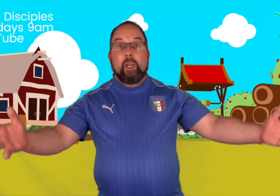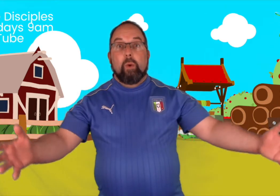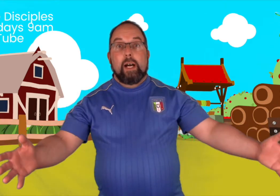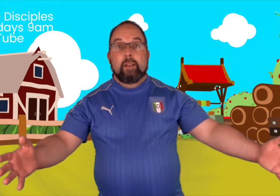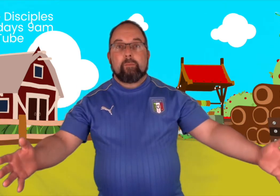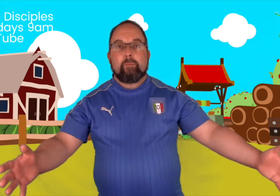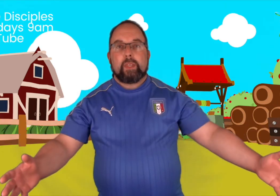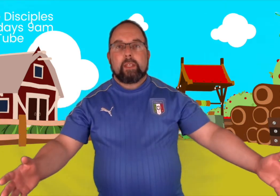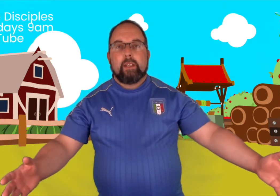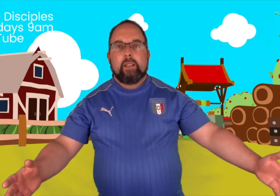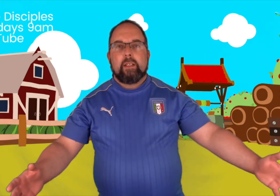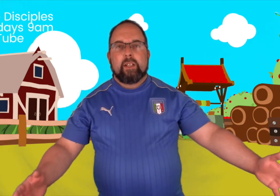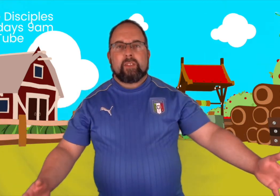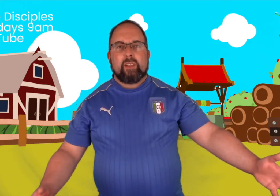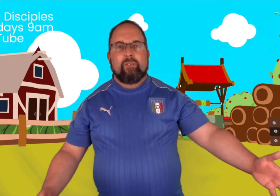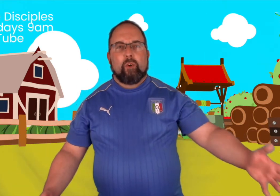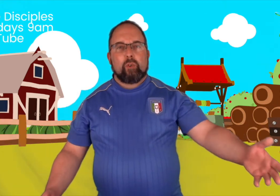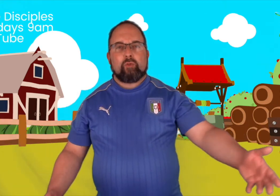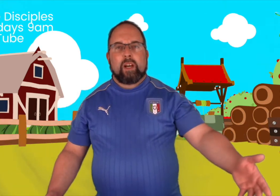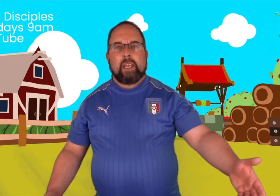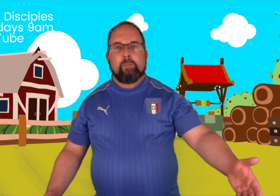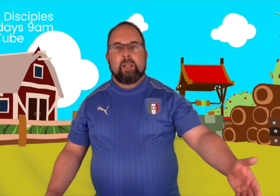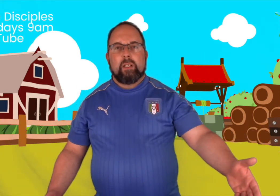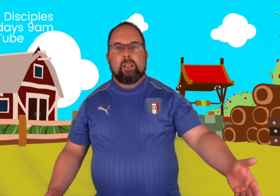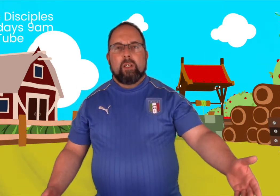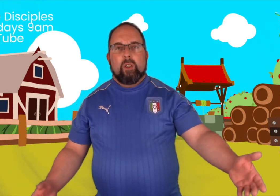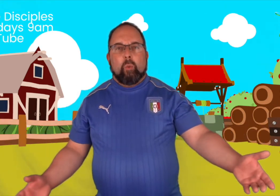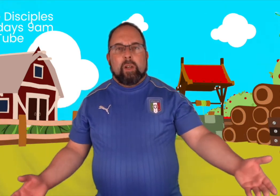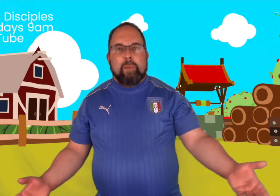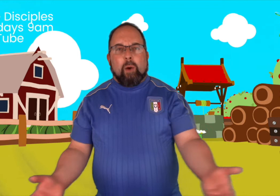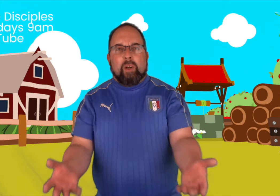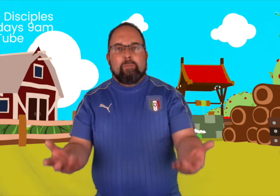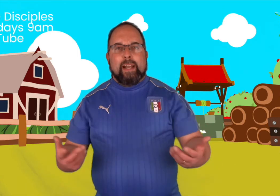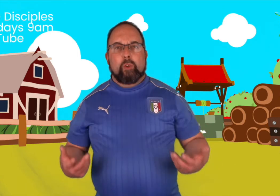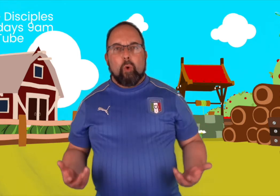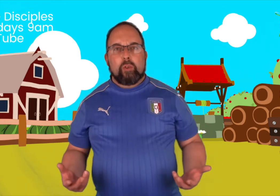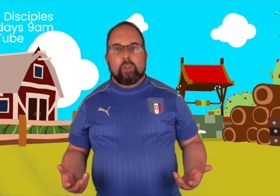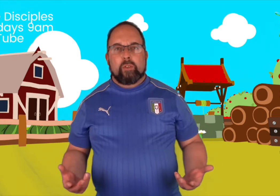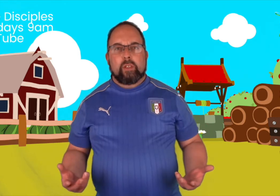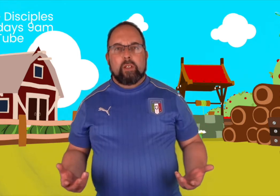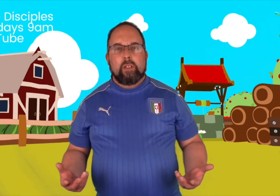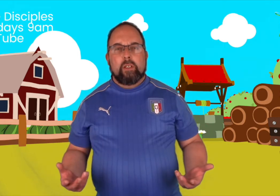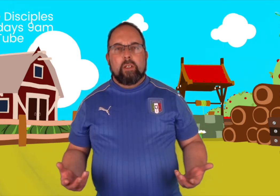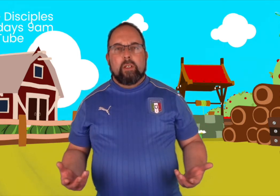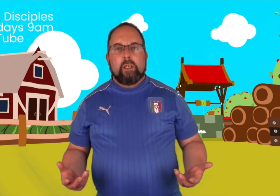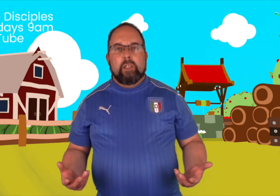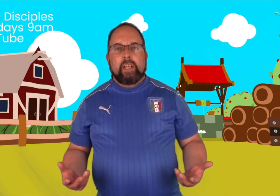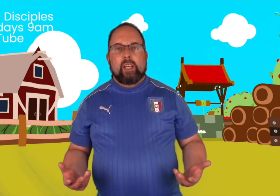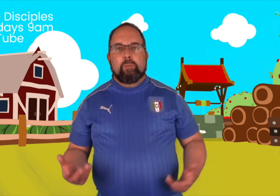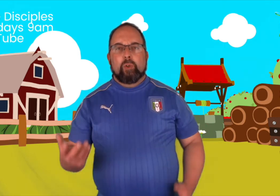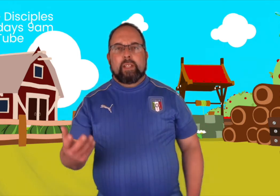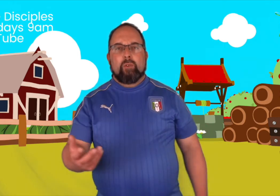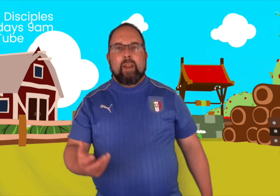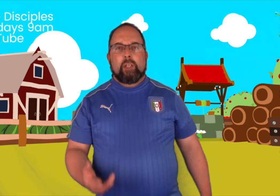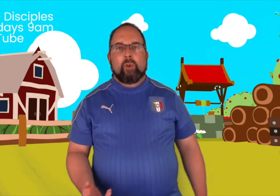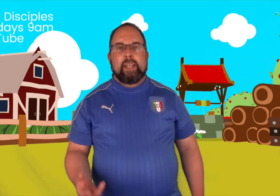want? A sudden thought struck him. What about one of my daughters? Jacob looked at Rachel, he